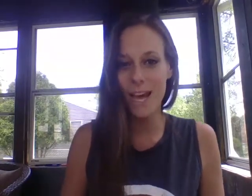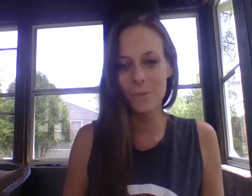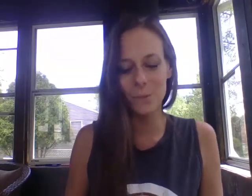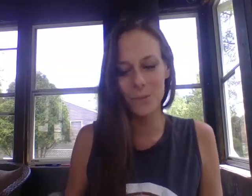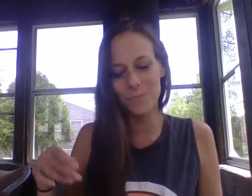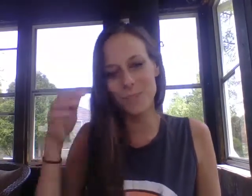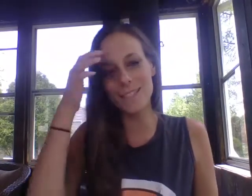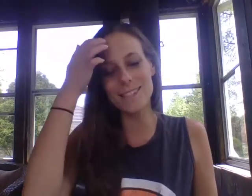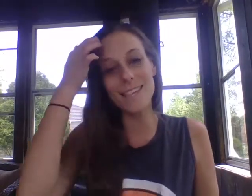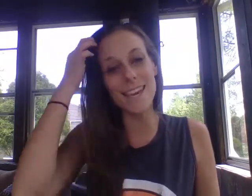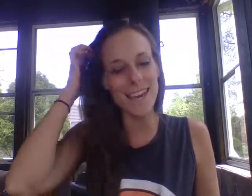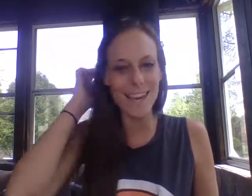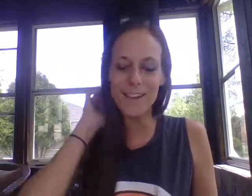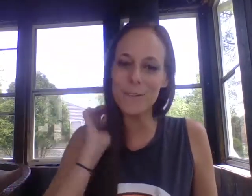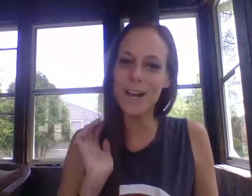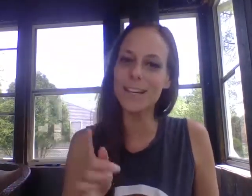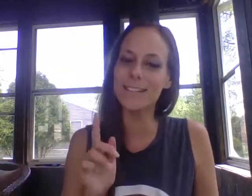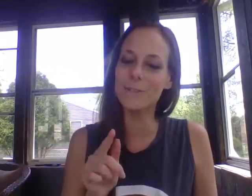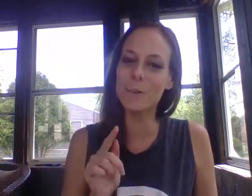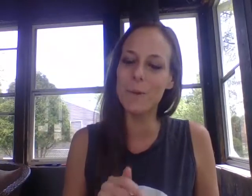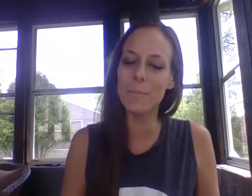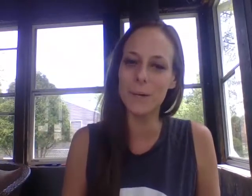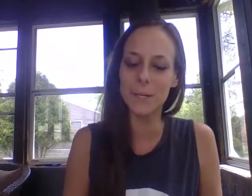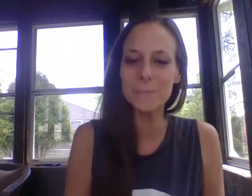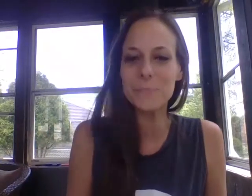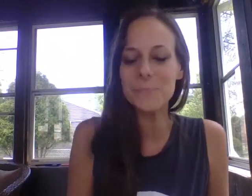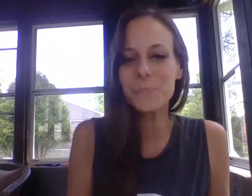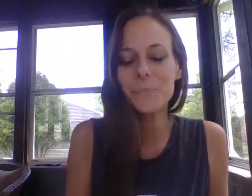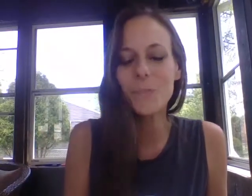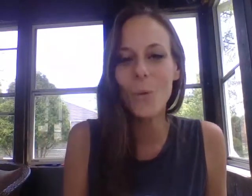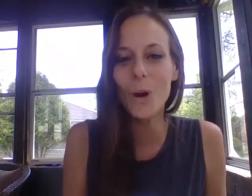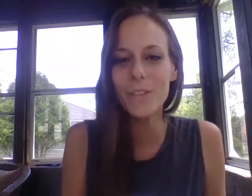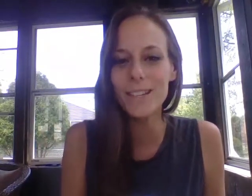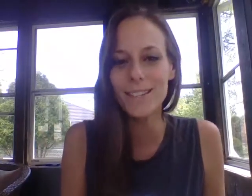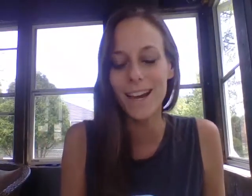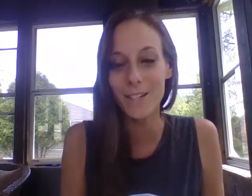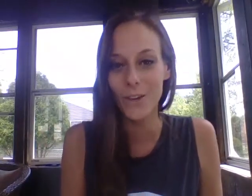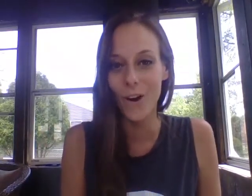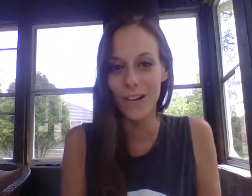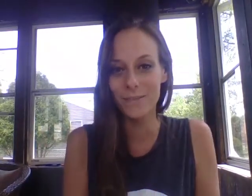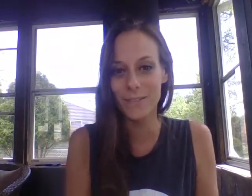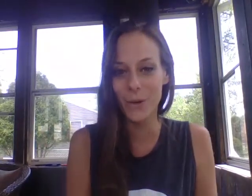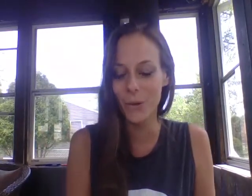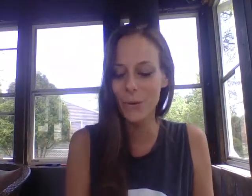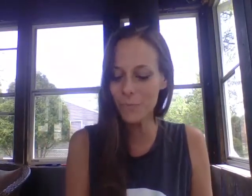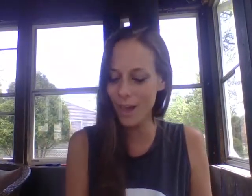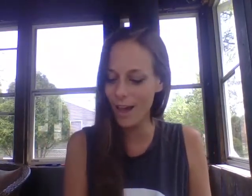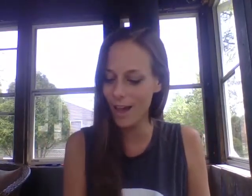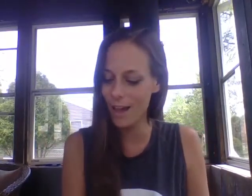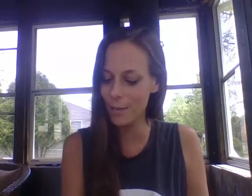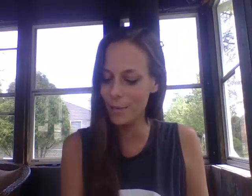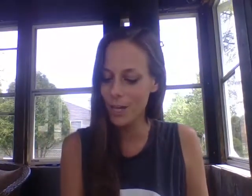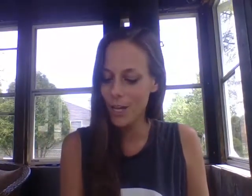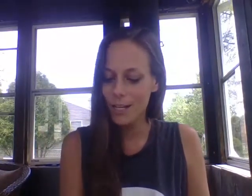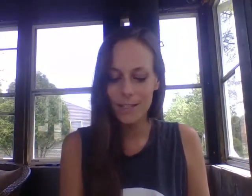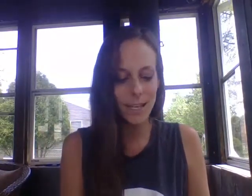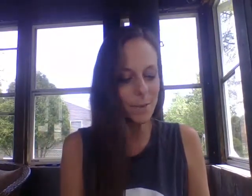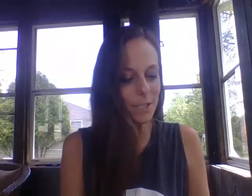animals let's see if you guys can remember what these signs are so does anybody